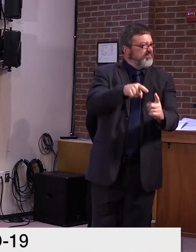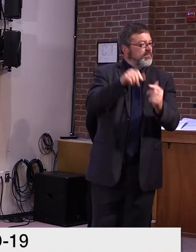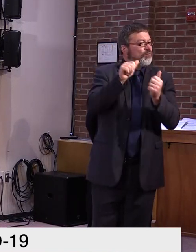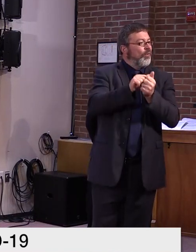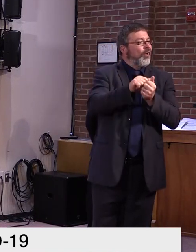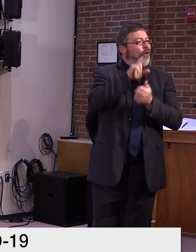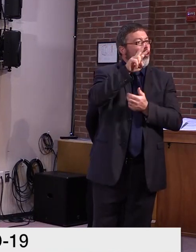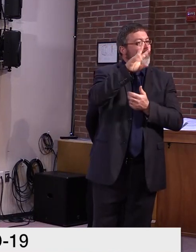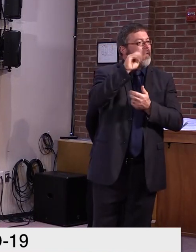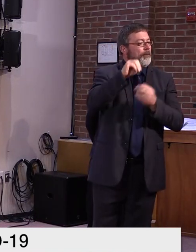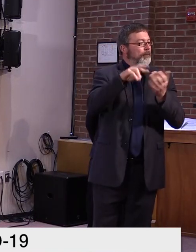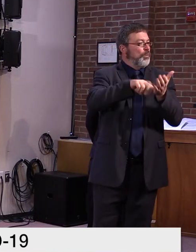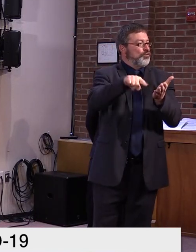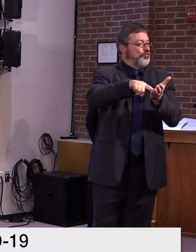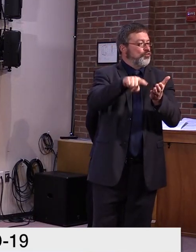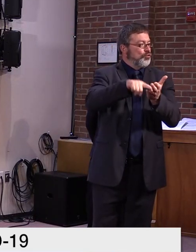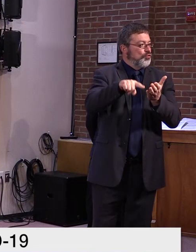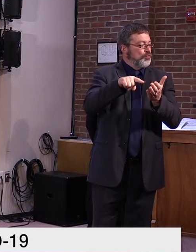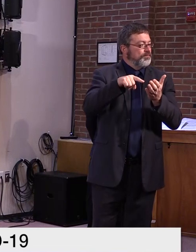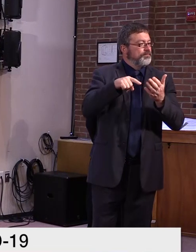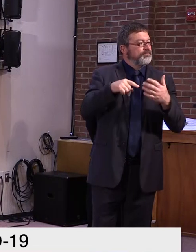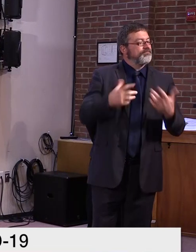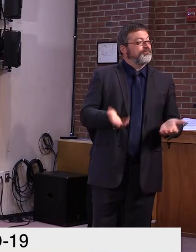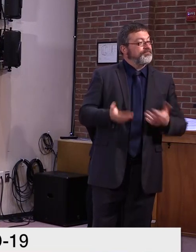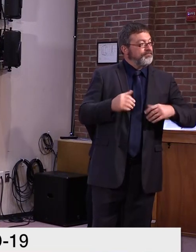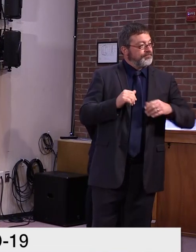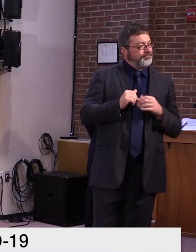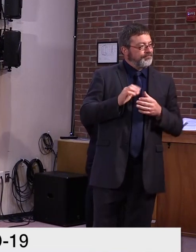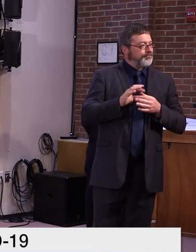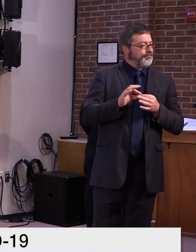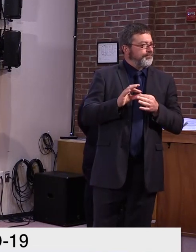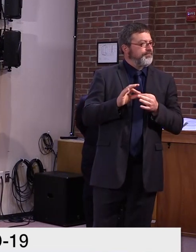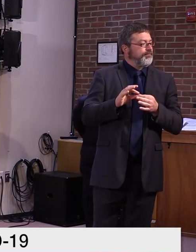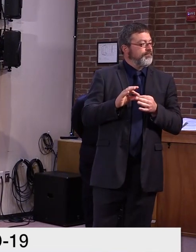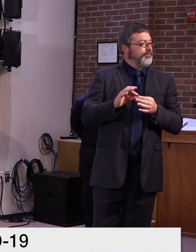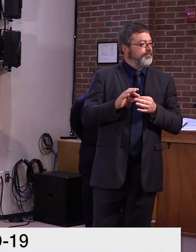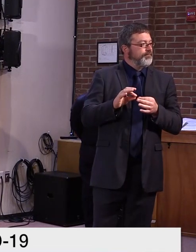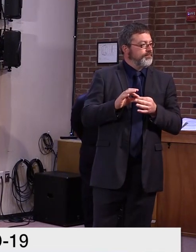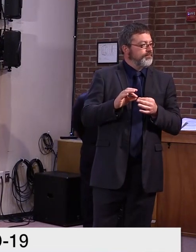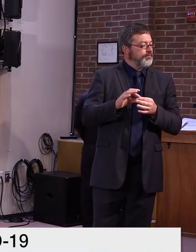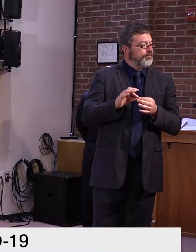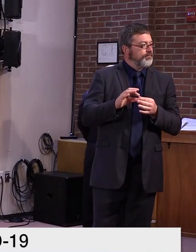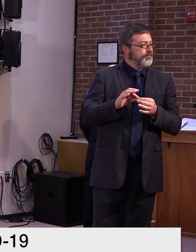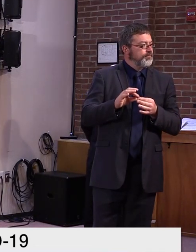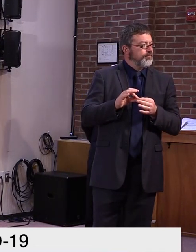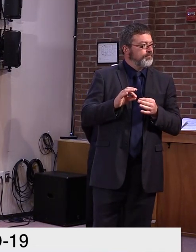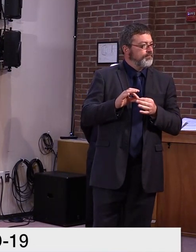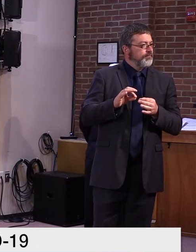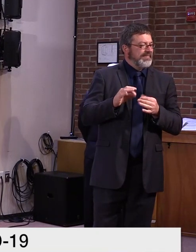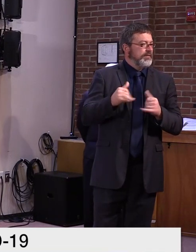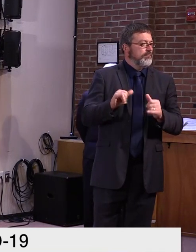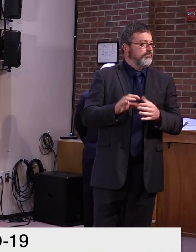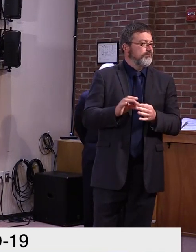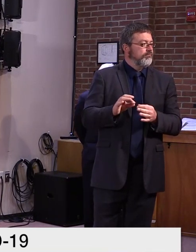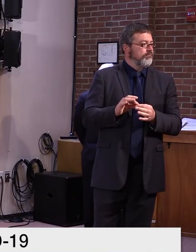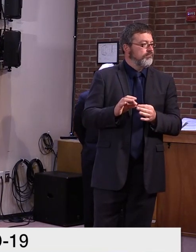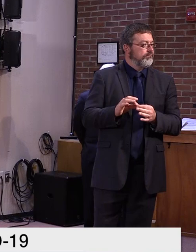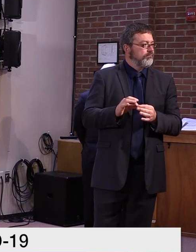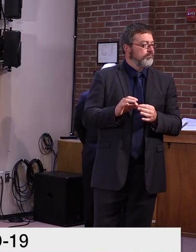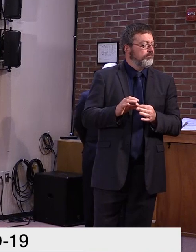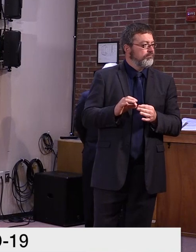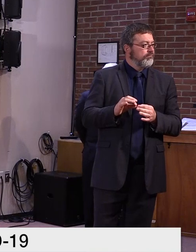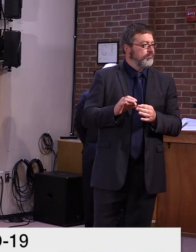Um, I, uh, I noticed that, you know, the sample size was based on a self-response rate